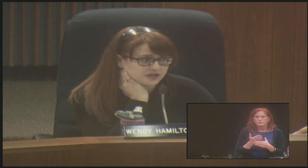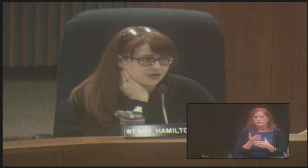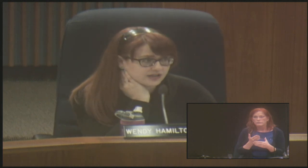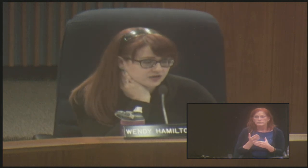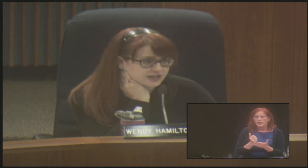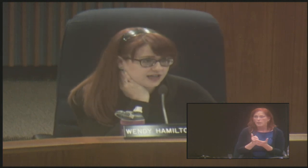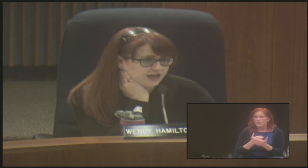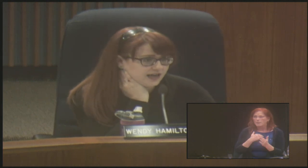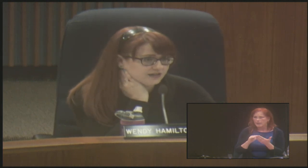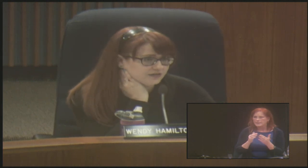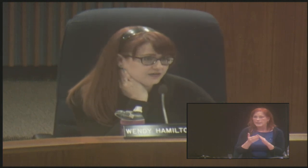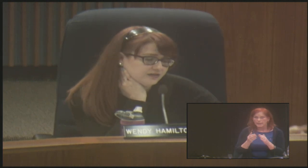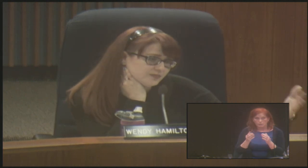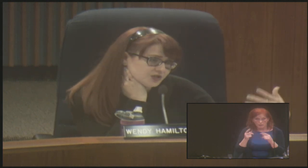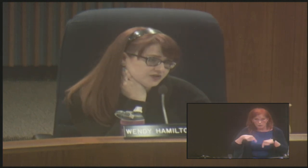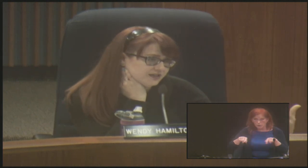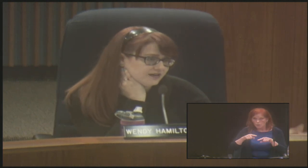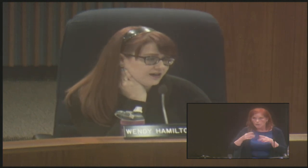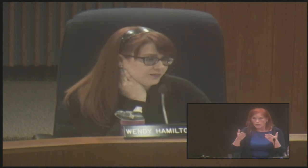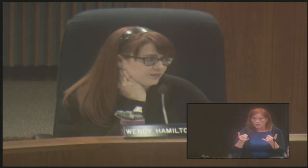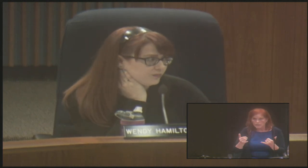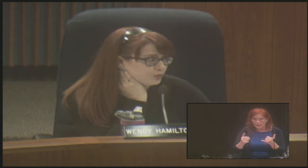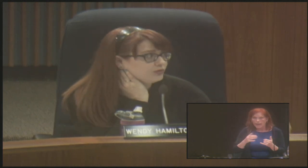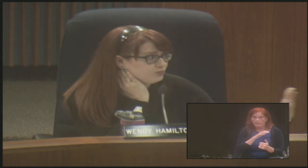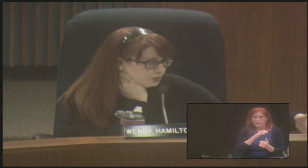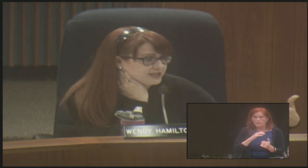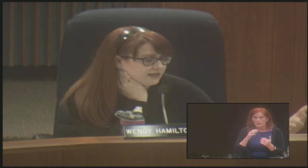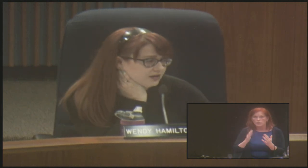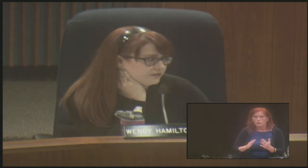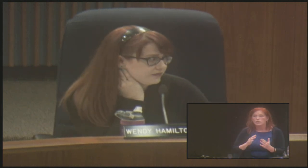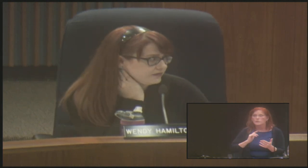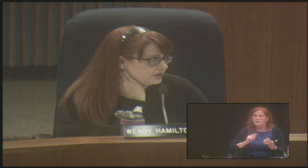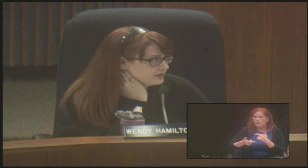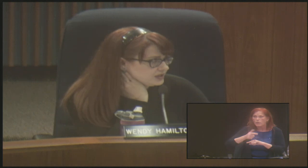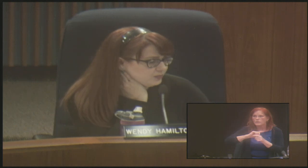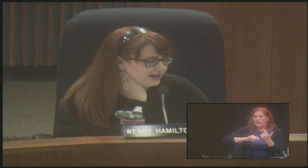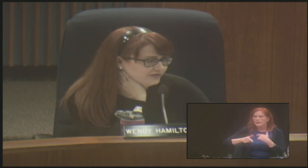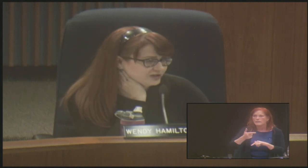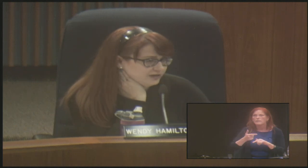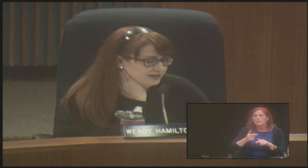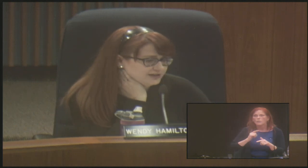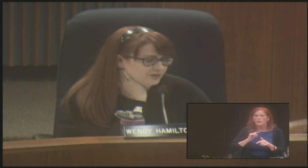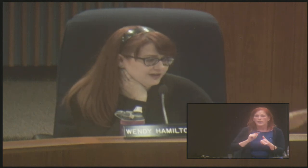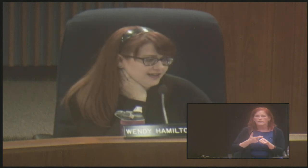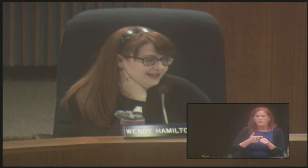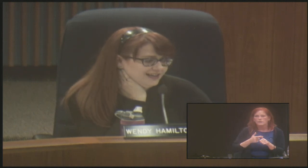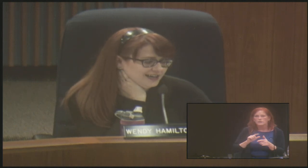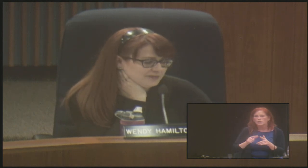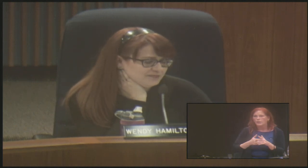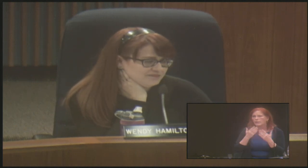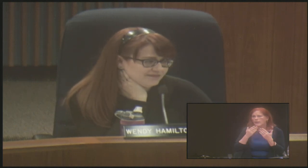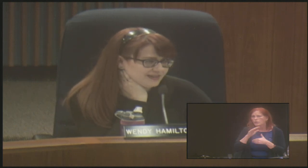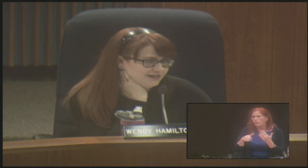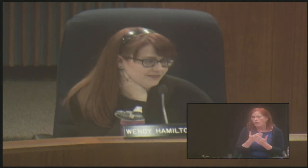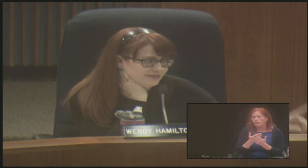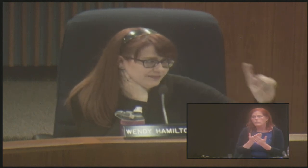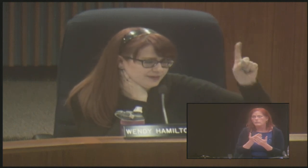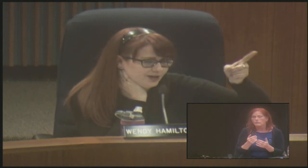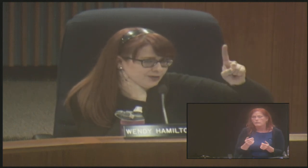as well as those that aren't here today and the commissioners that, um, wrote rotated off the commission when I first started. So, um,